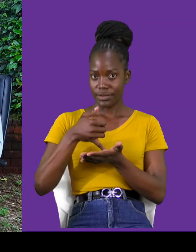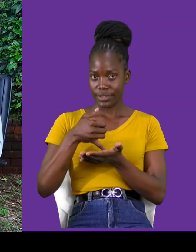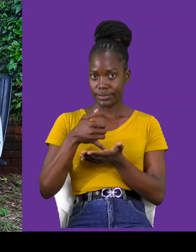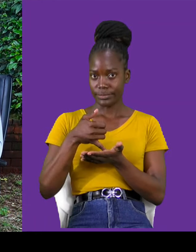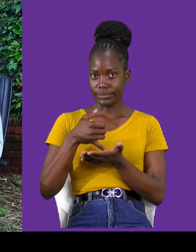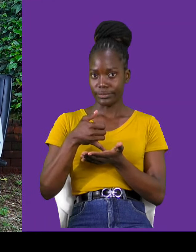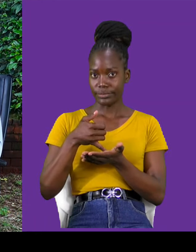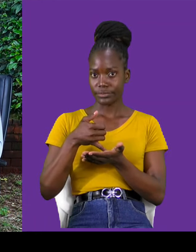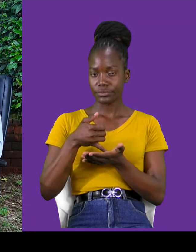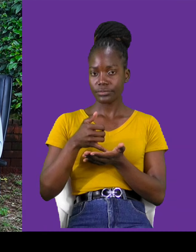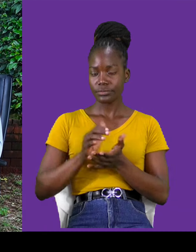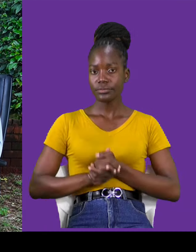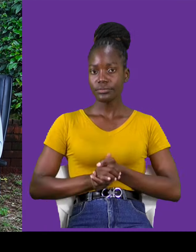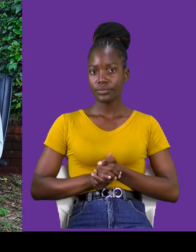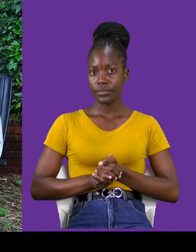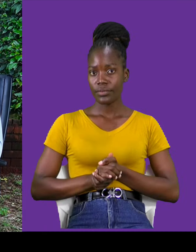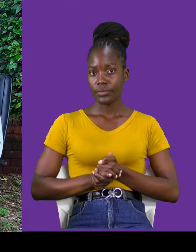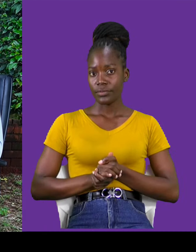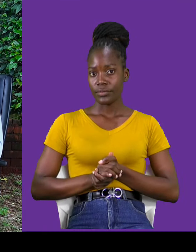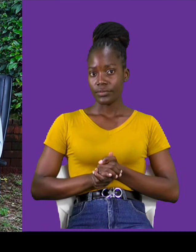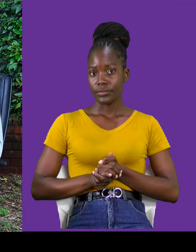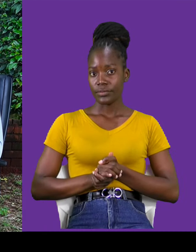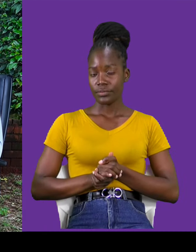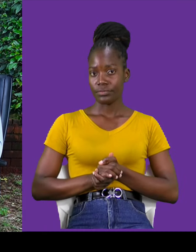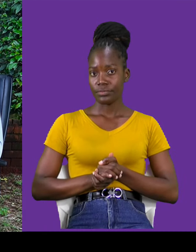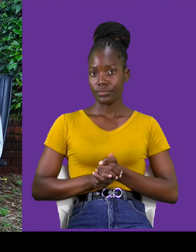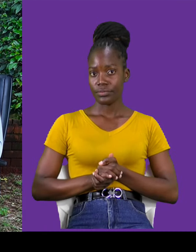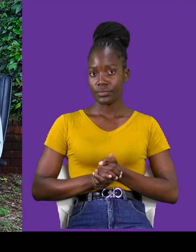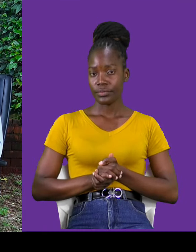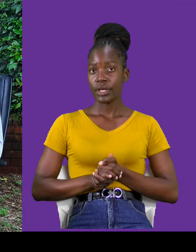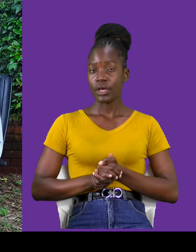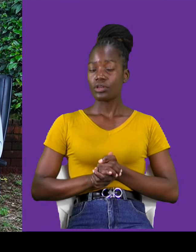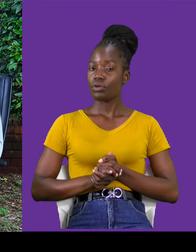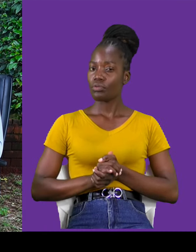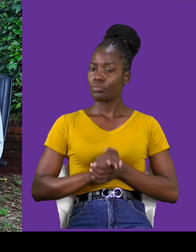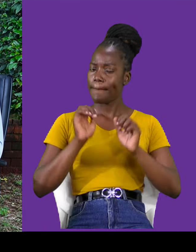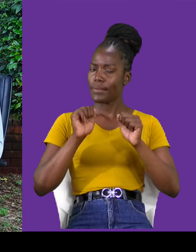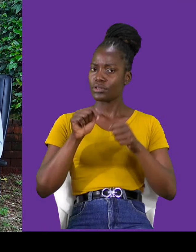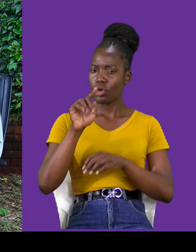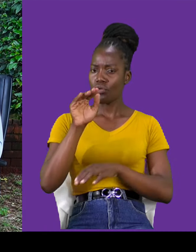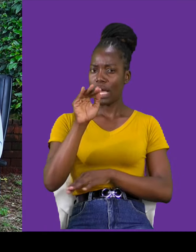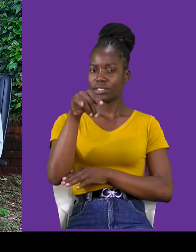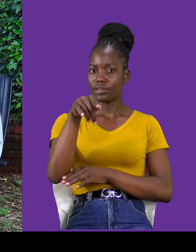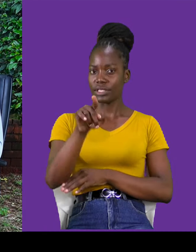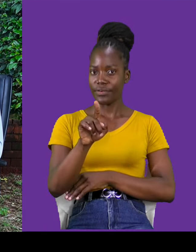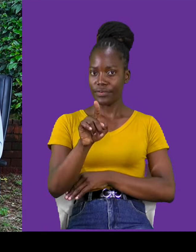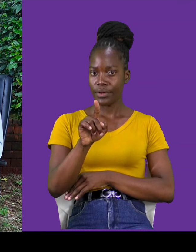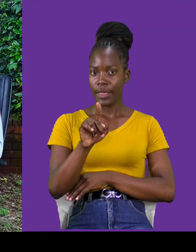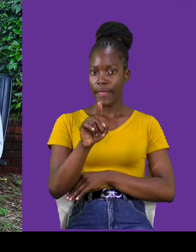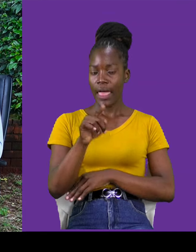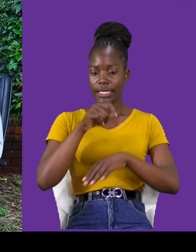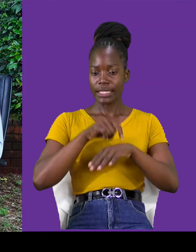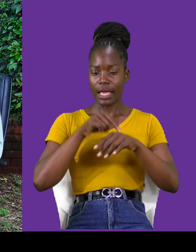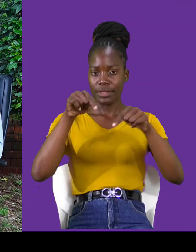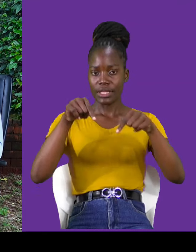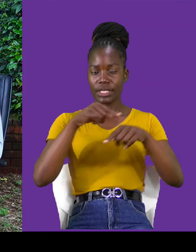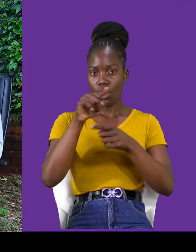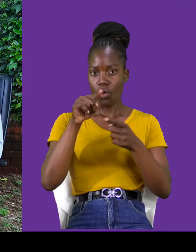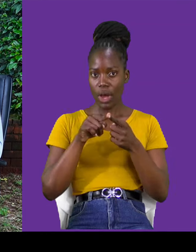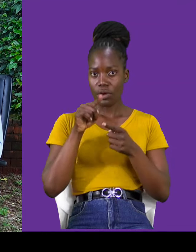a daily bread. So, have you asked yourself, this moment when you're crashing on this